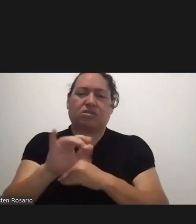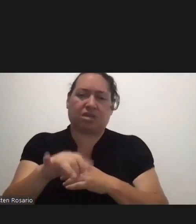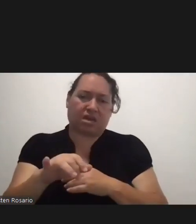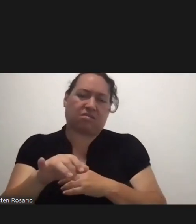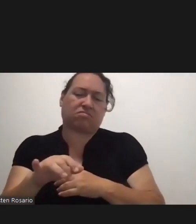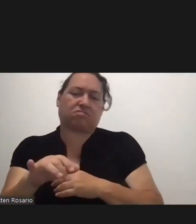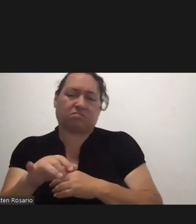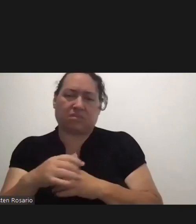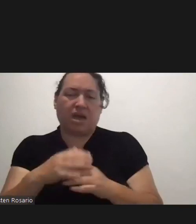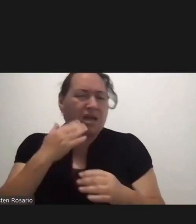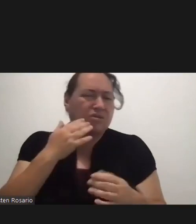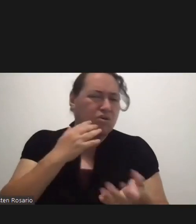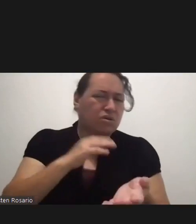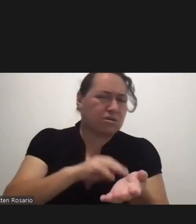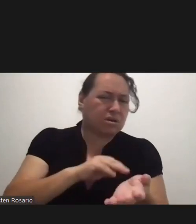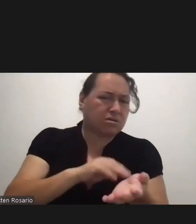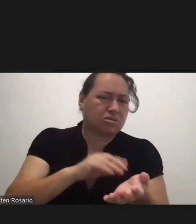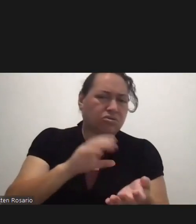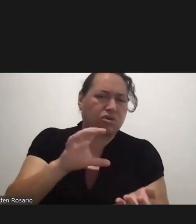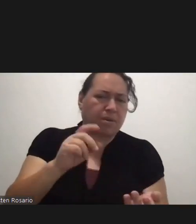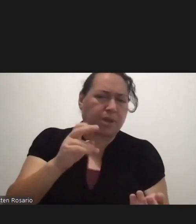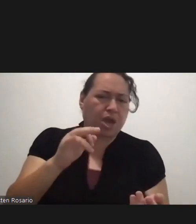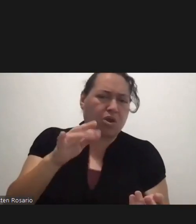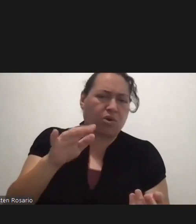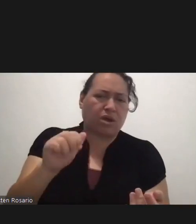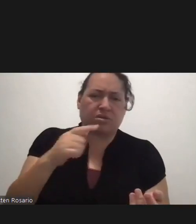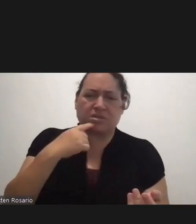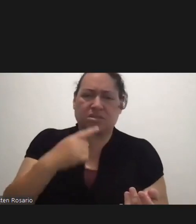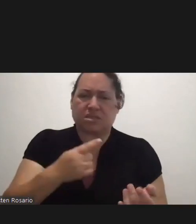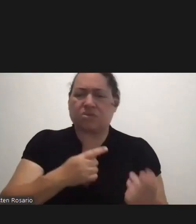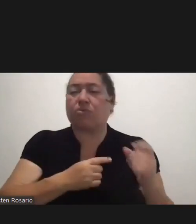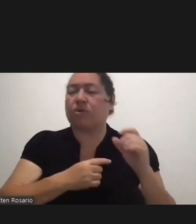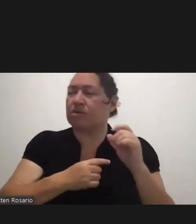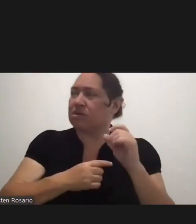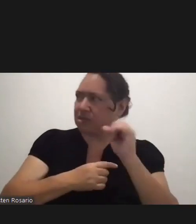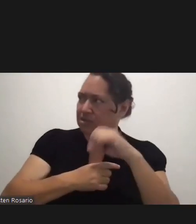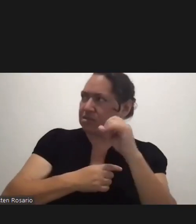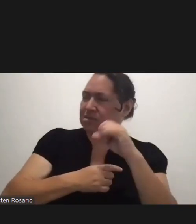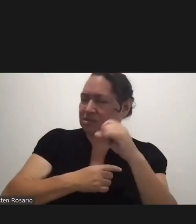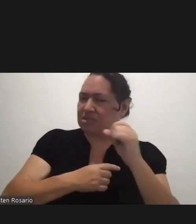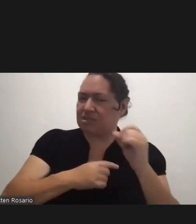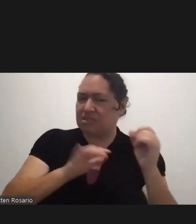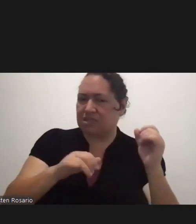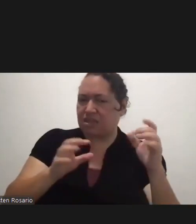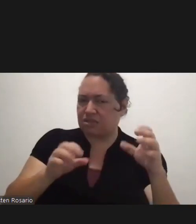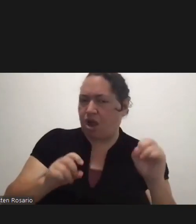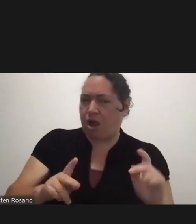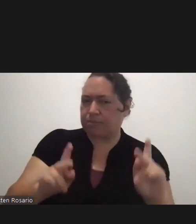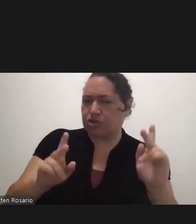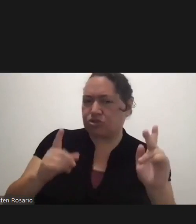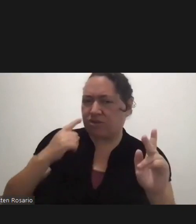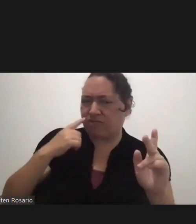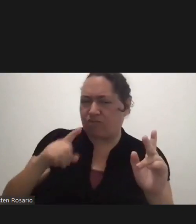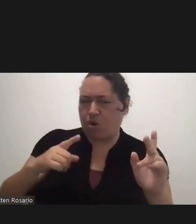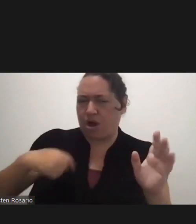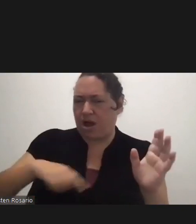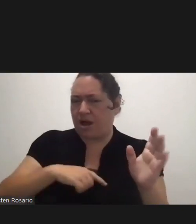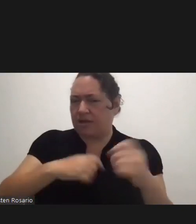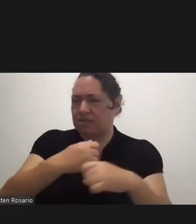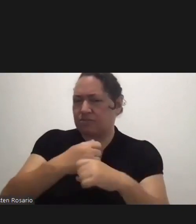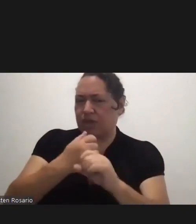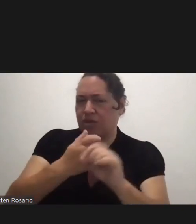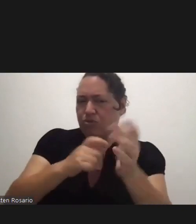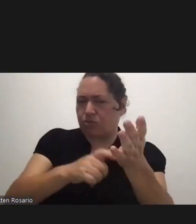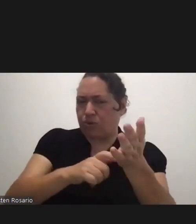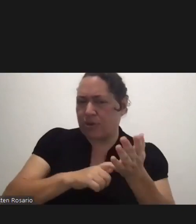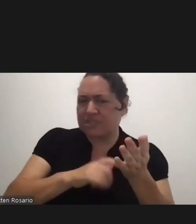Cabrera, know you have some details on that. Yeah, well, it's really it's it's a opportunity to make a request. If you think you have